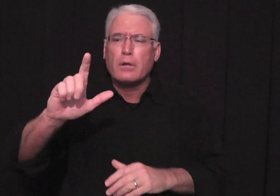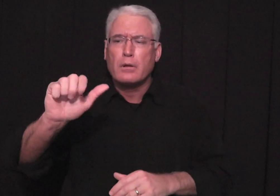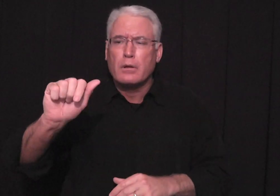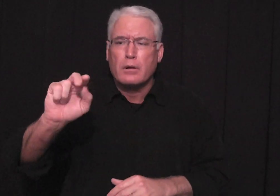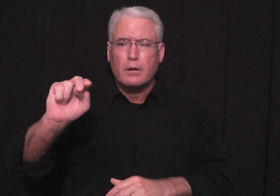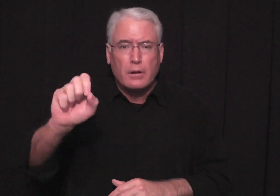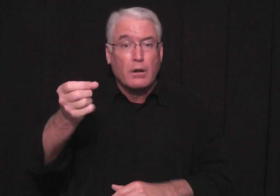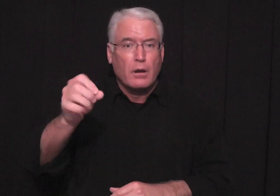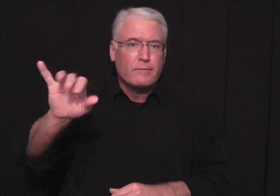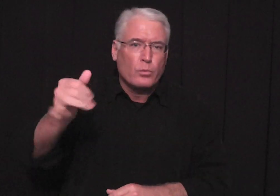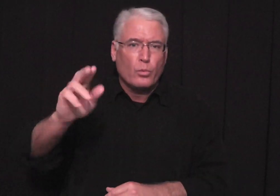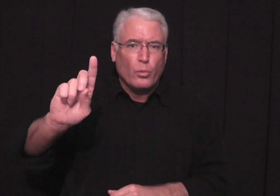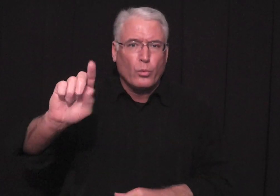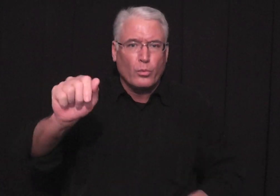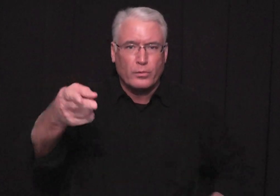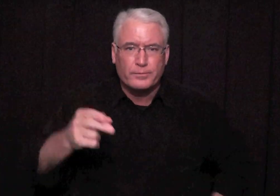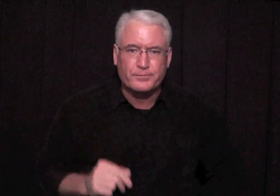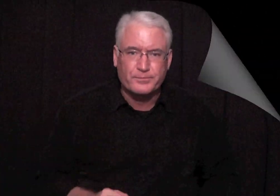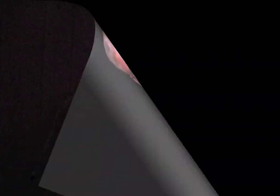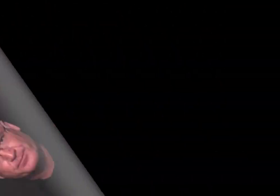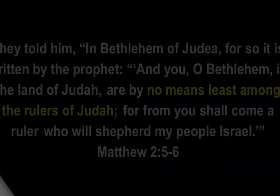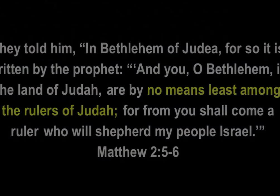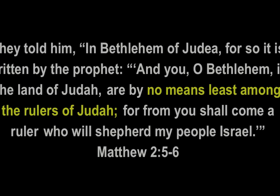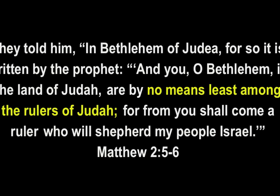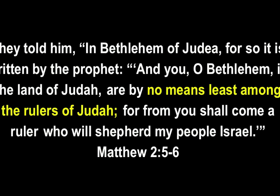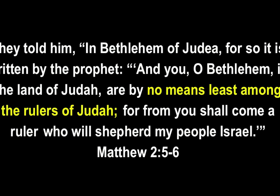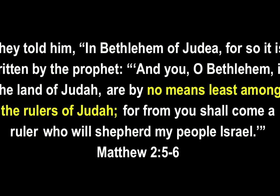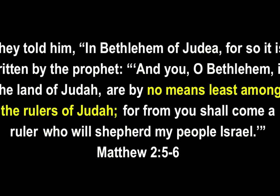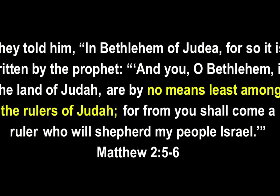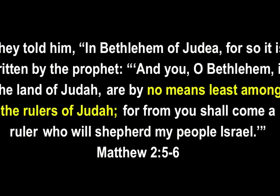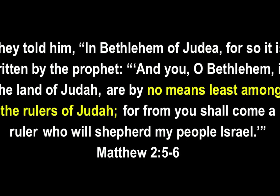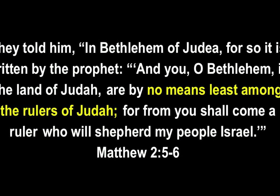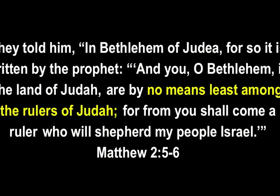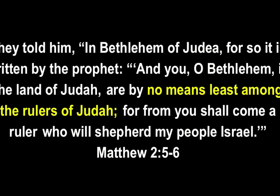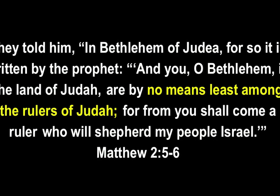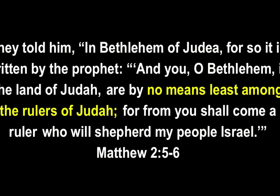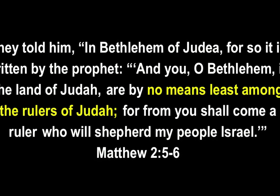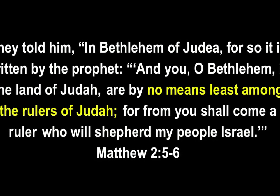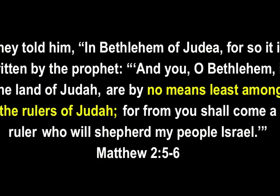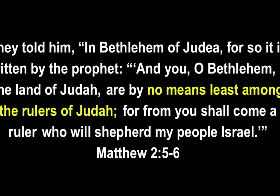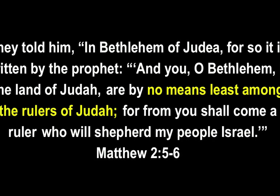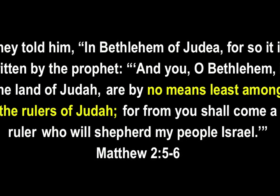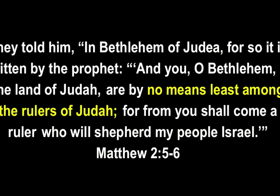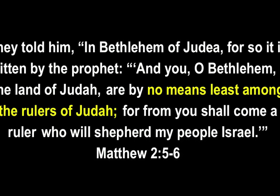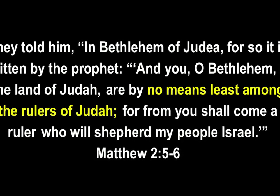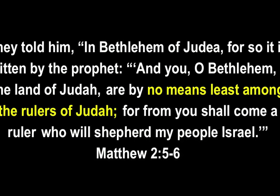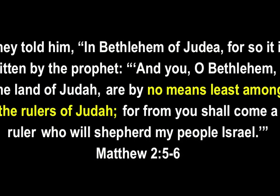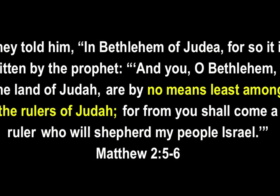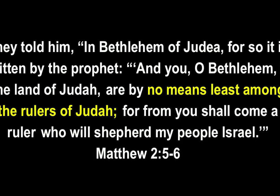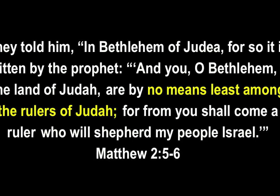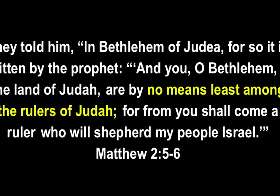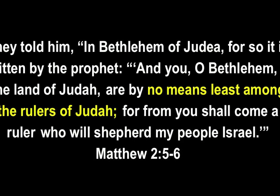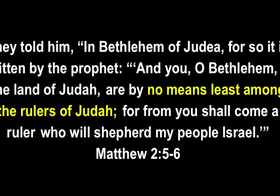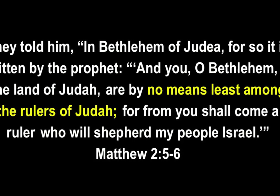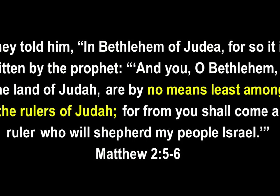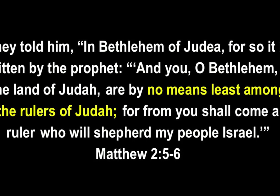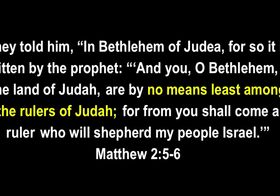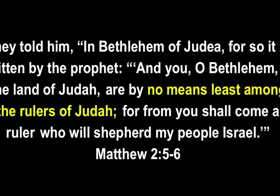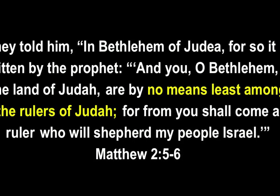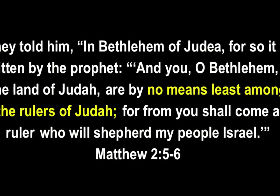least among the clans of judah they told him in bethlehem of judea for so it is written by the prophet and you